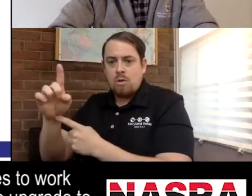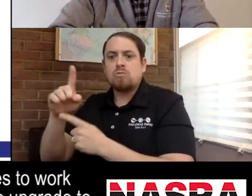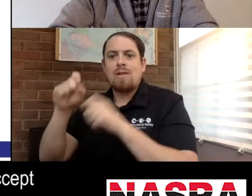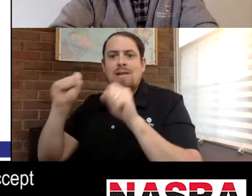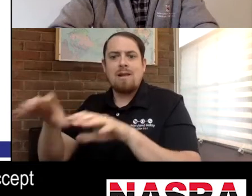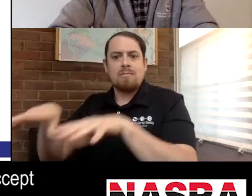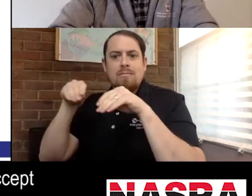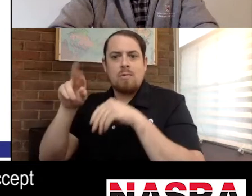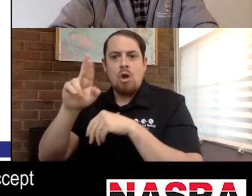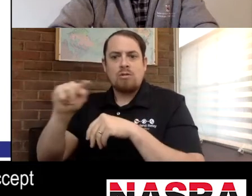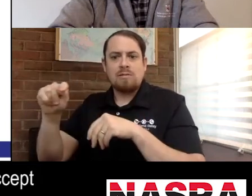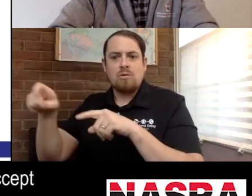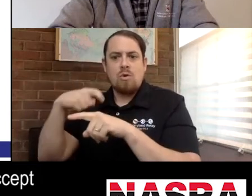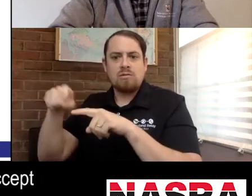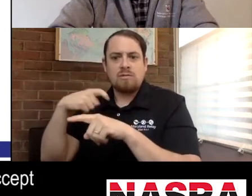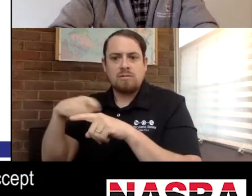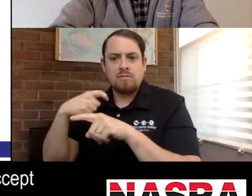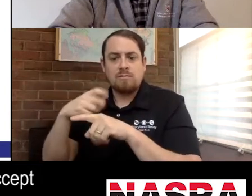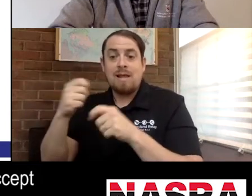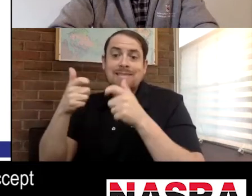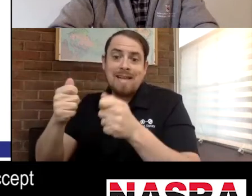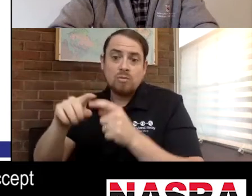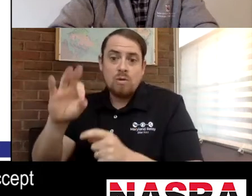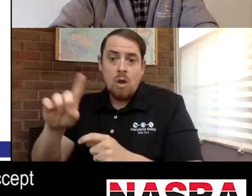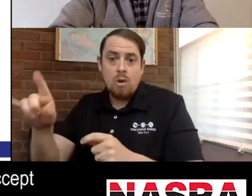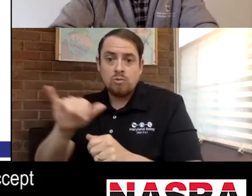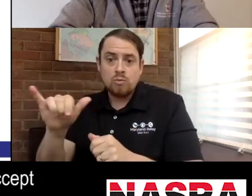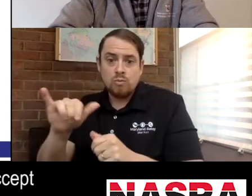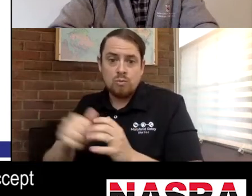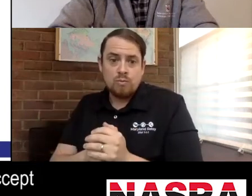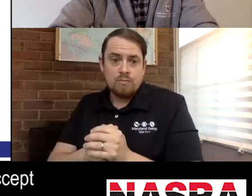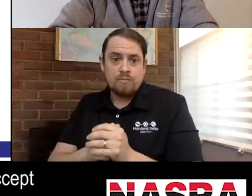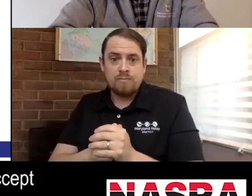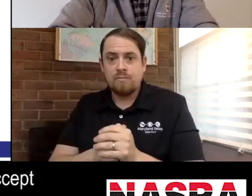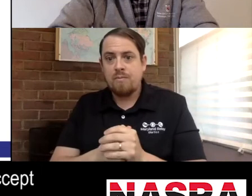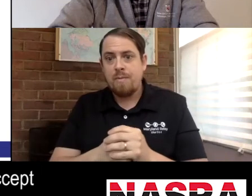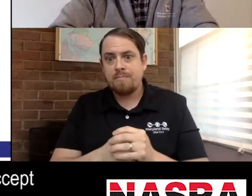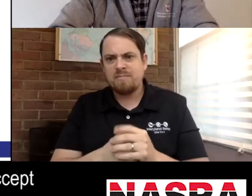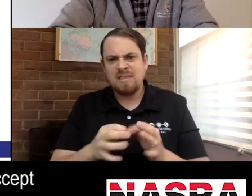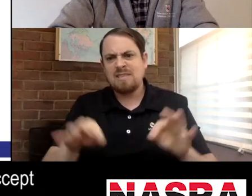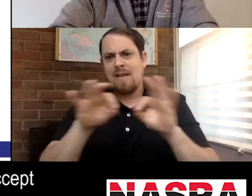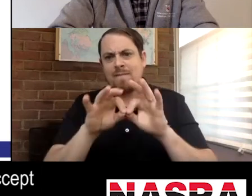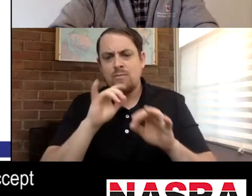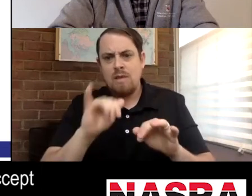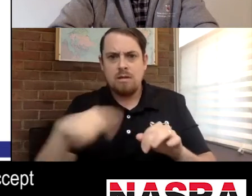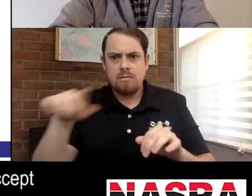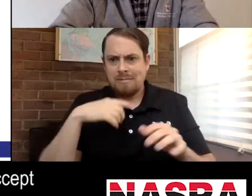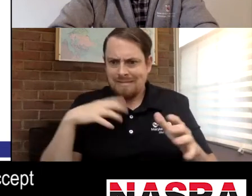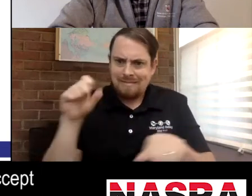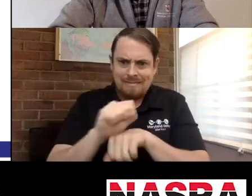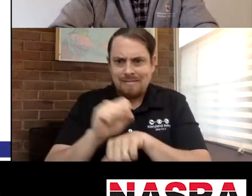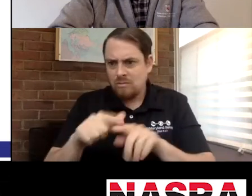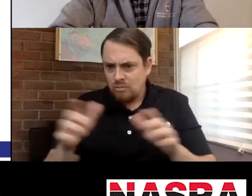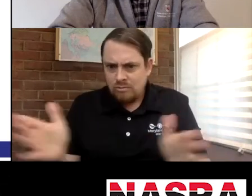to upgrade to ng 911 from e 911 so that they can start accepting those RTT pass through calls as well as text to 911.